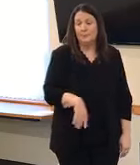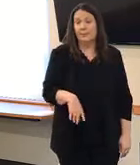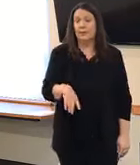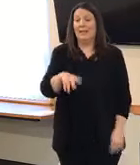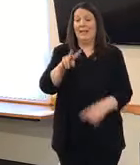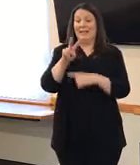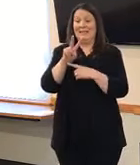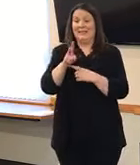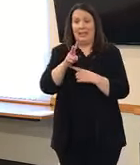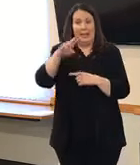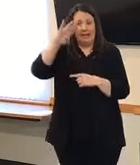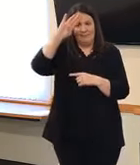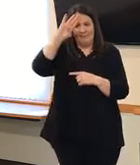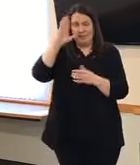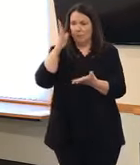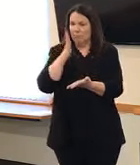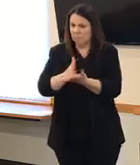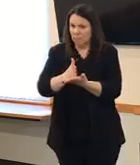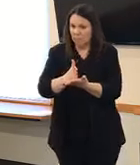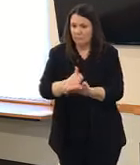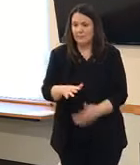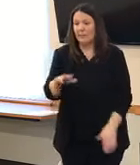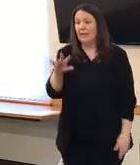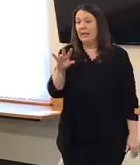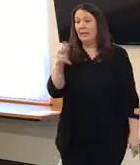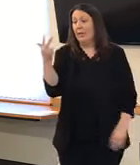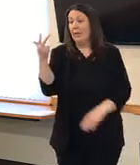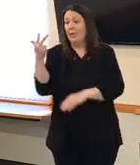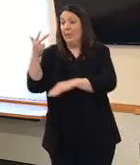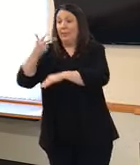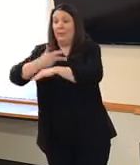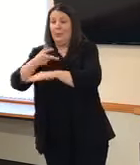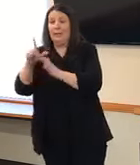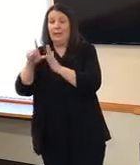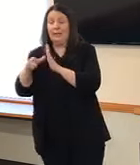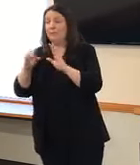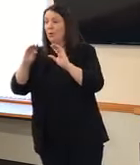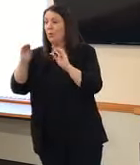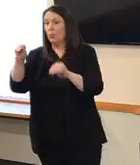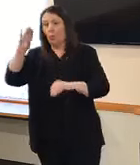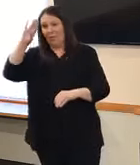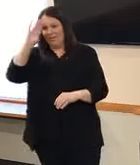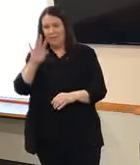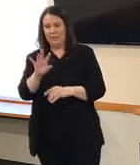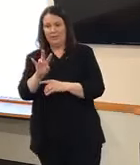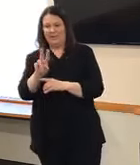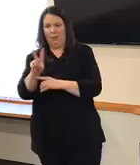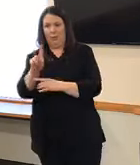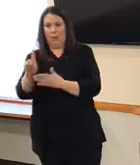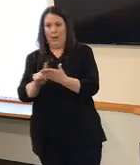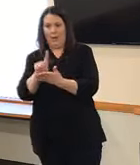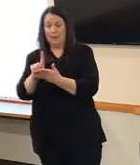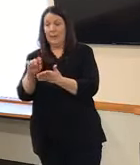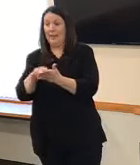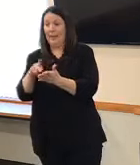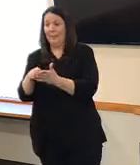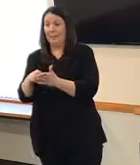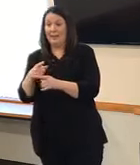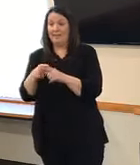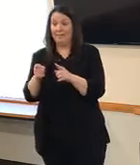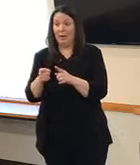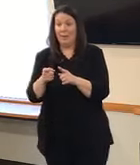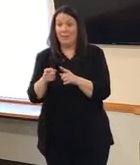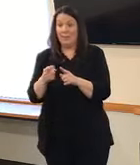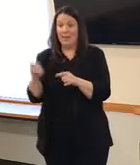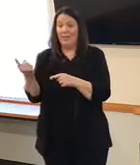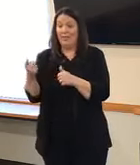fever broke and 72 hours later, three days later on the fifth, I was still without a fever, then really from the first seven